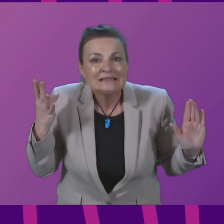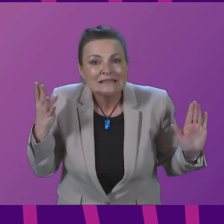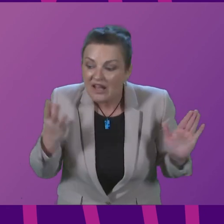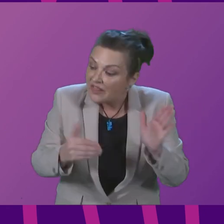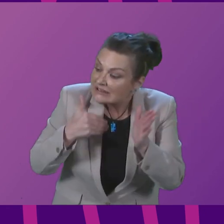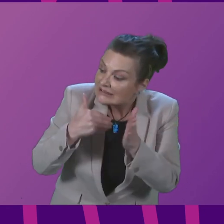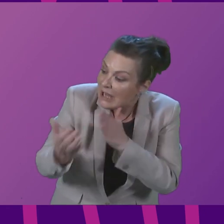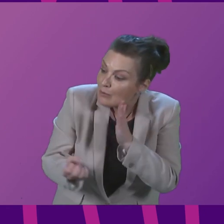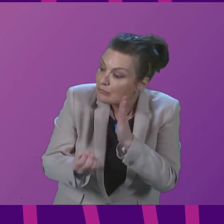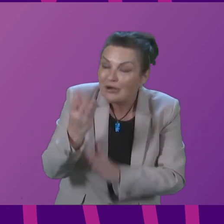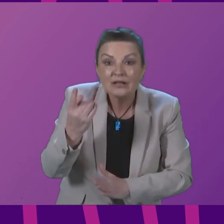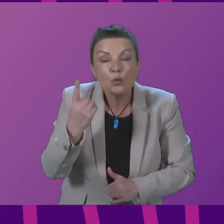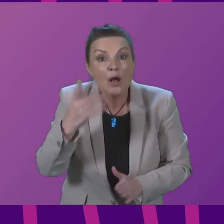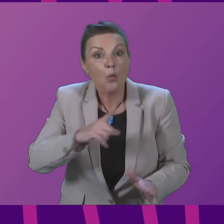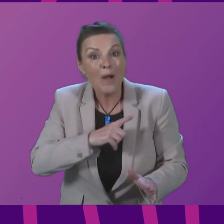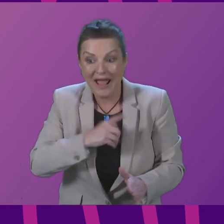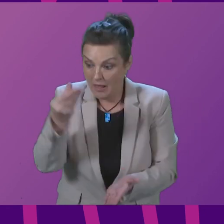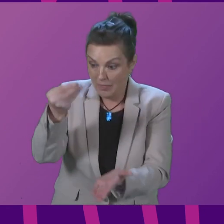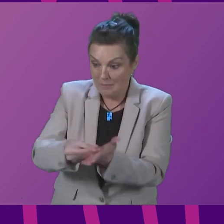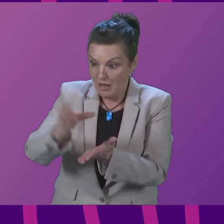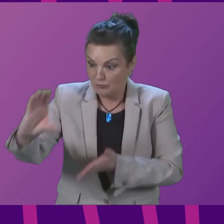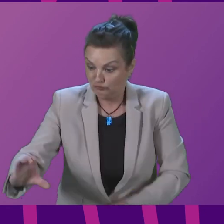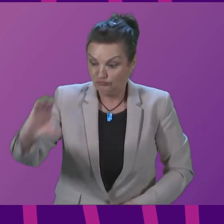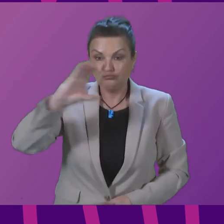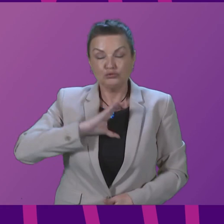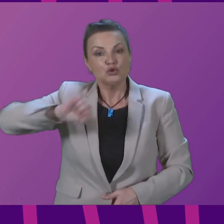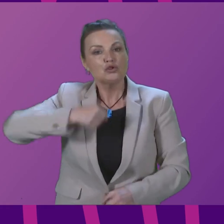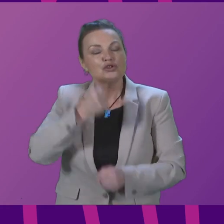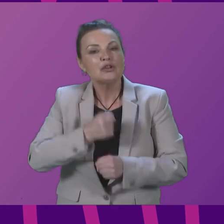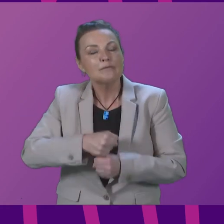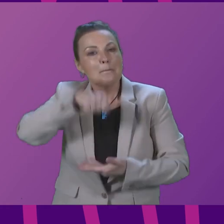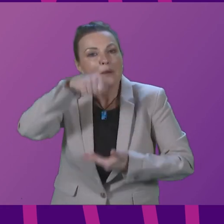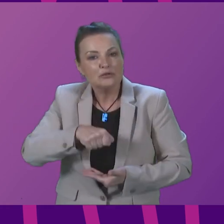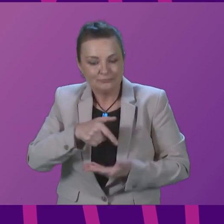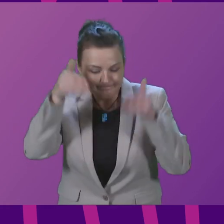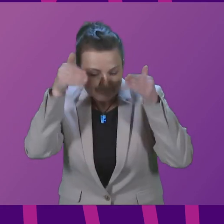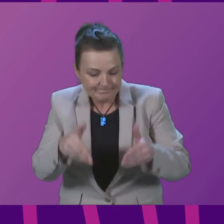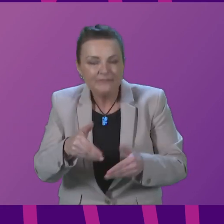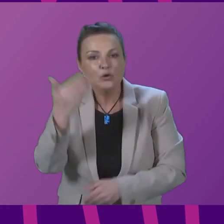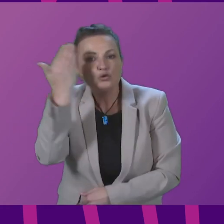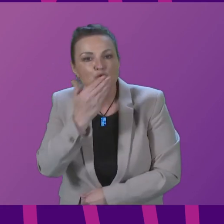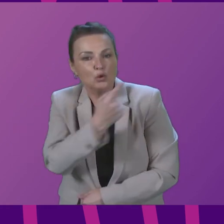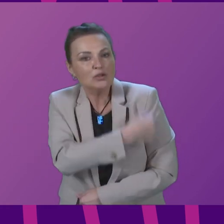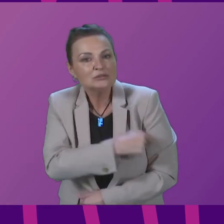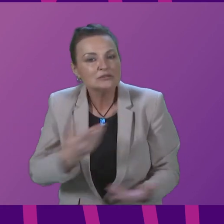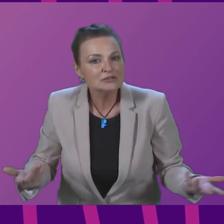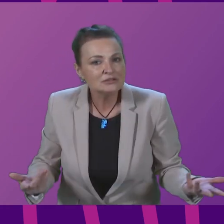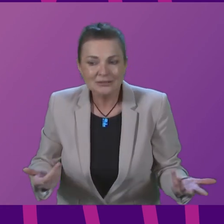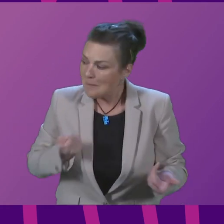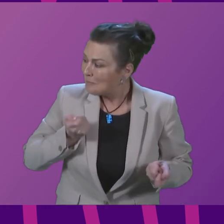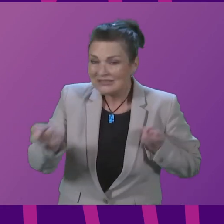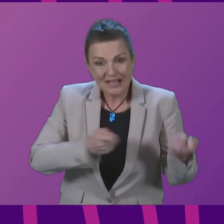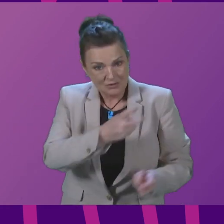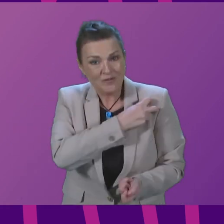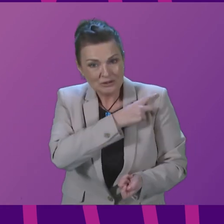because it is cash that flows straight to the Scottish Government's budget for schools and hospitals. Presiding Officer, the Scottish